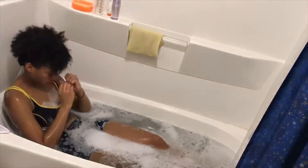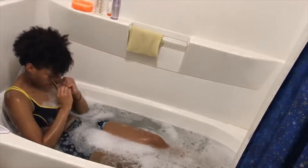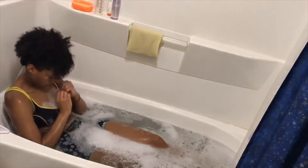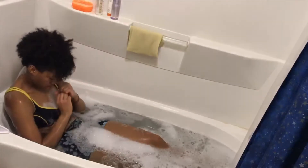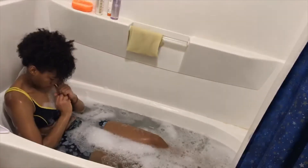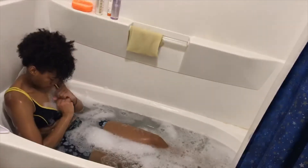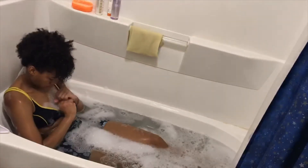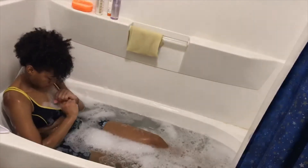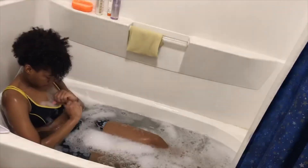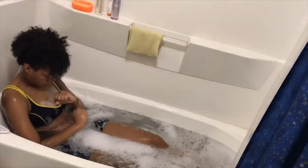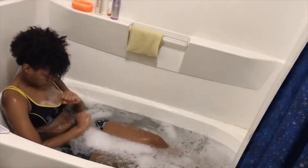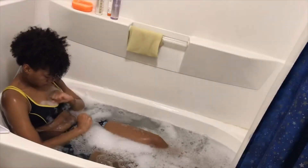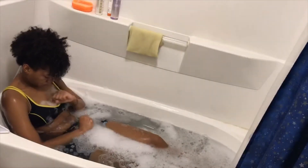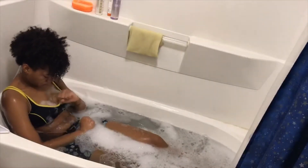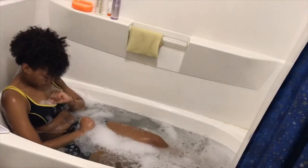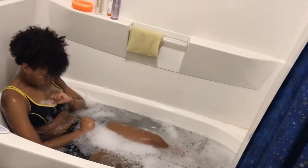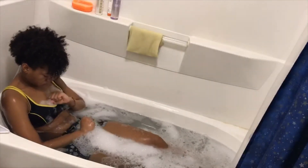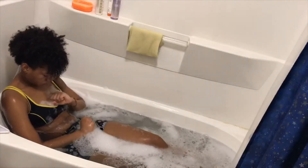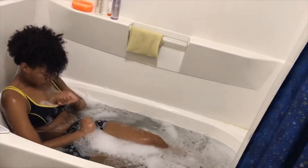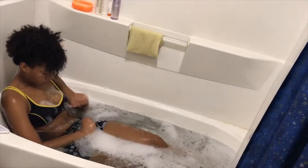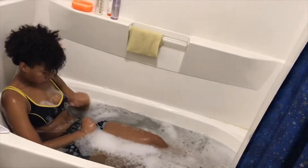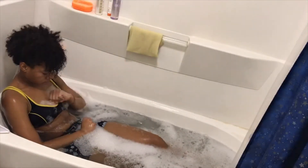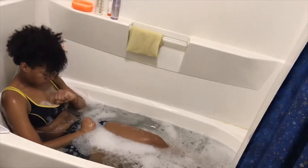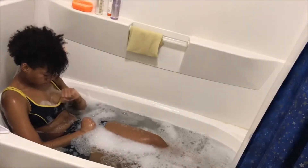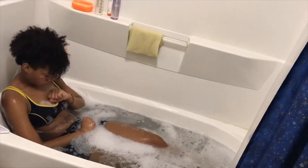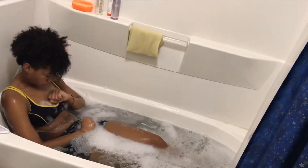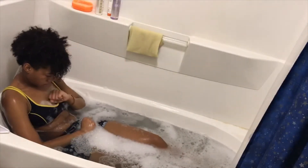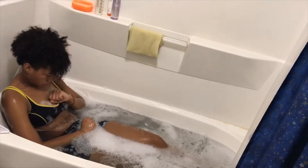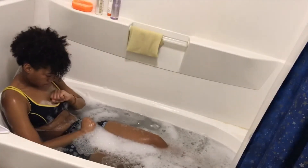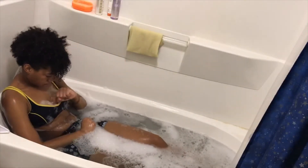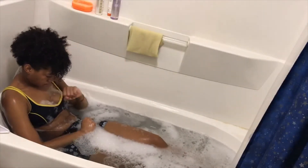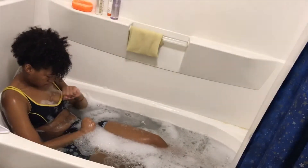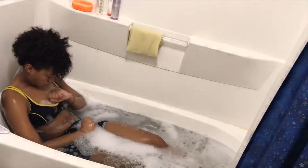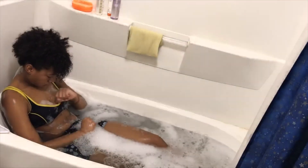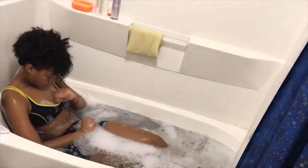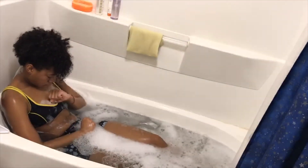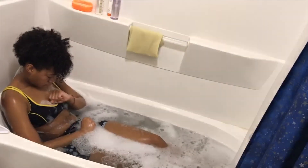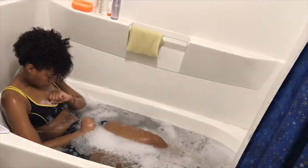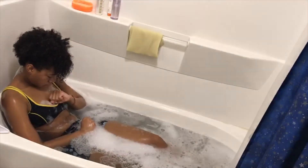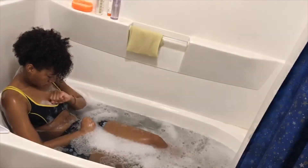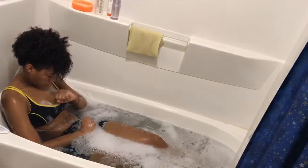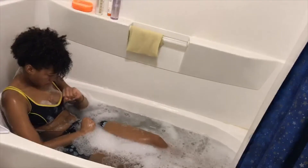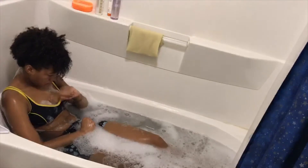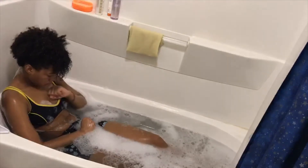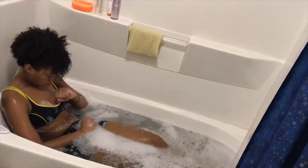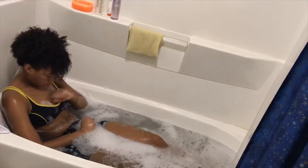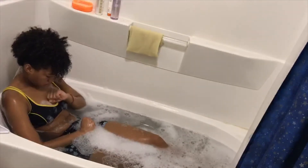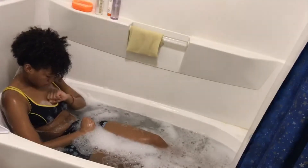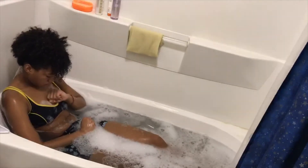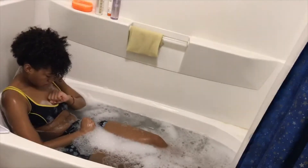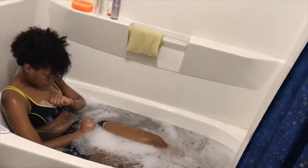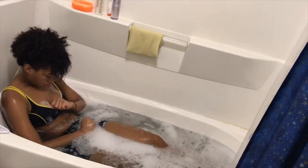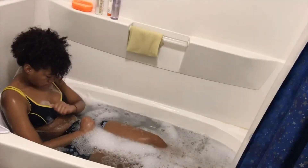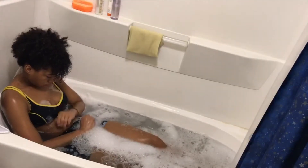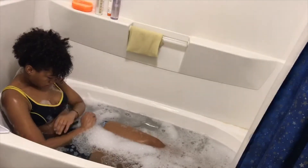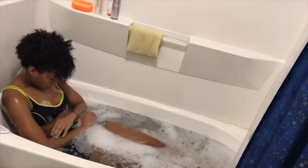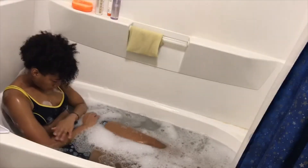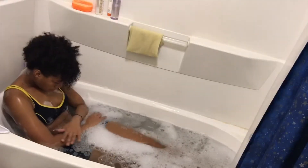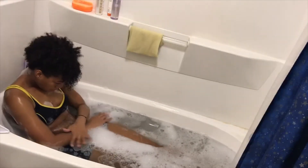to be able to breathe in silence care to be able to breathe out love to be able to breathe out